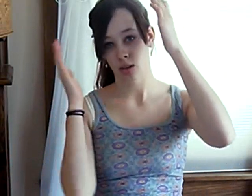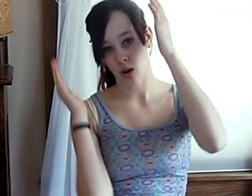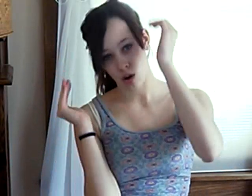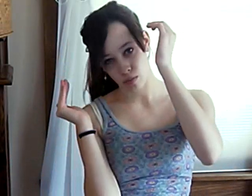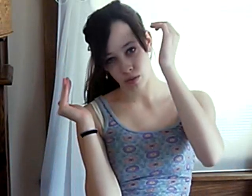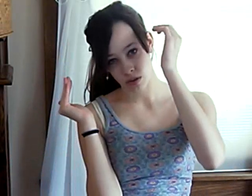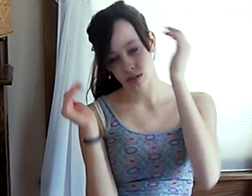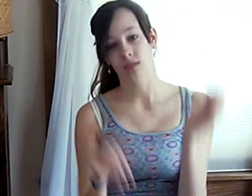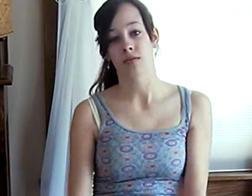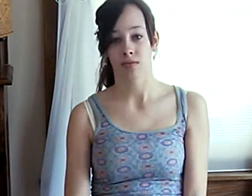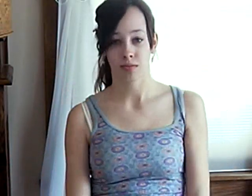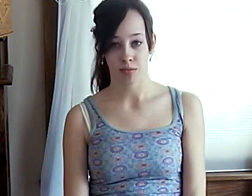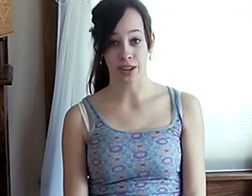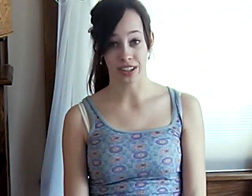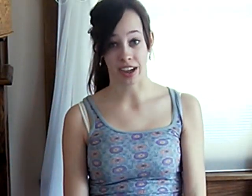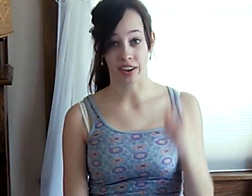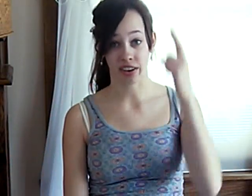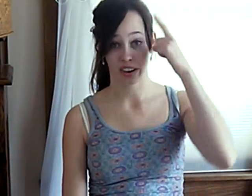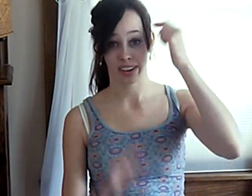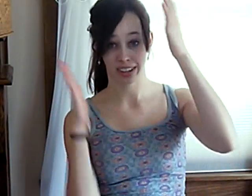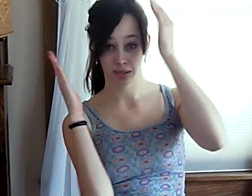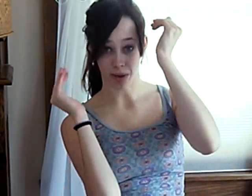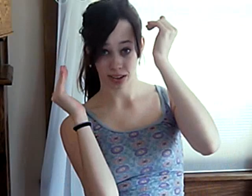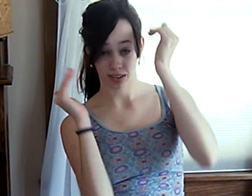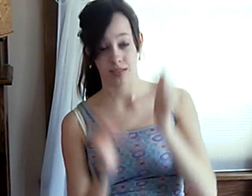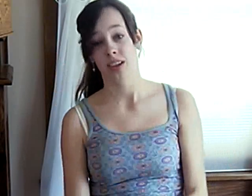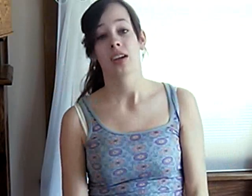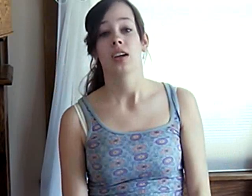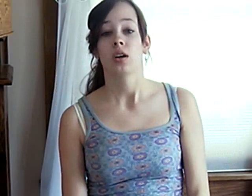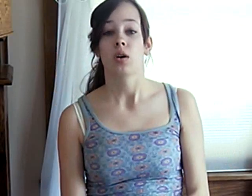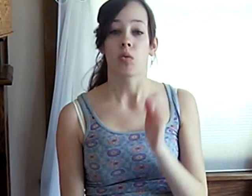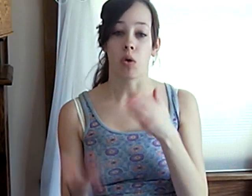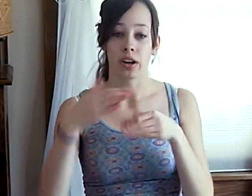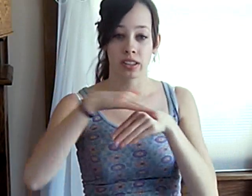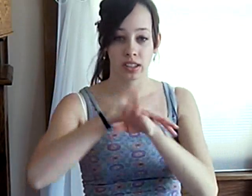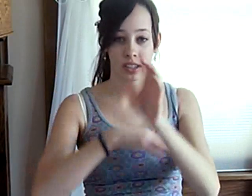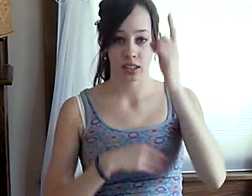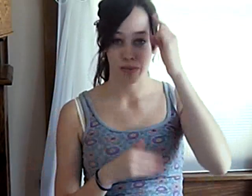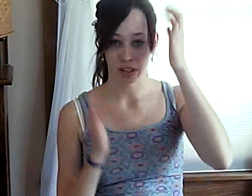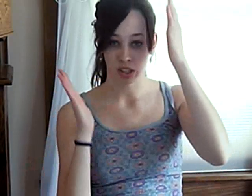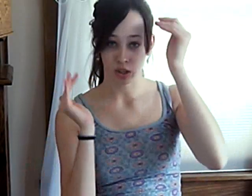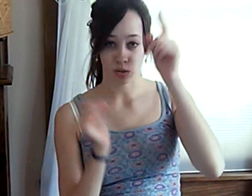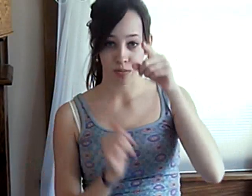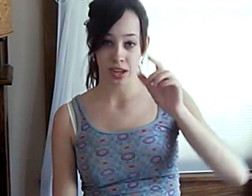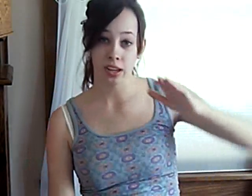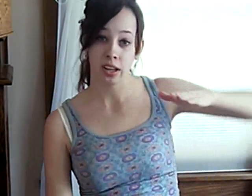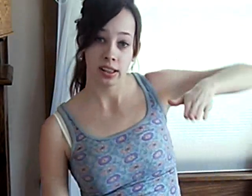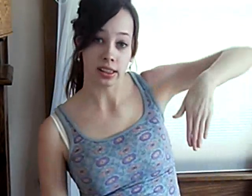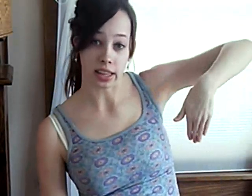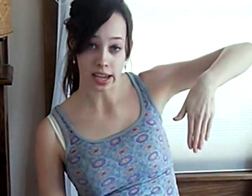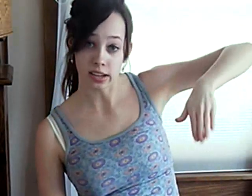hopes, put it together. Expect. Walked in expecting you to be late.